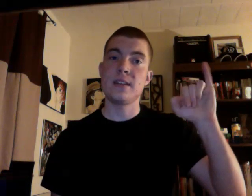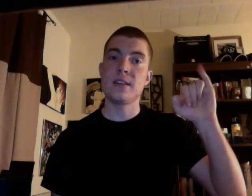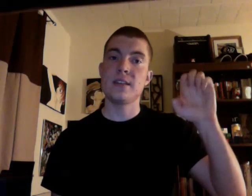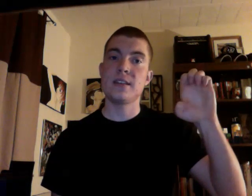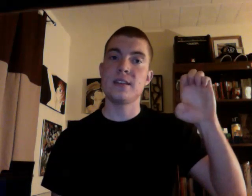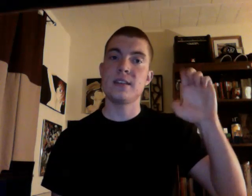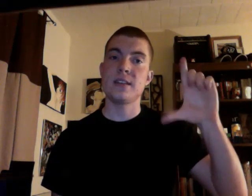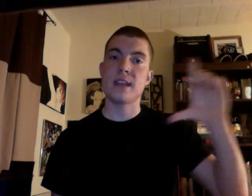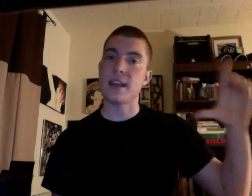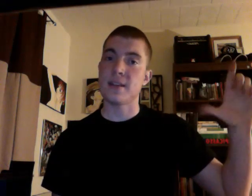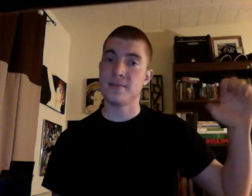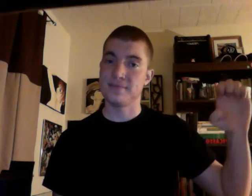Danielle,